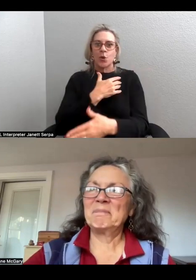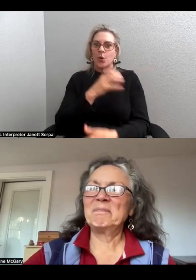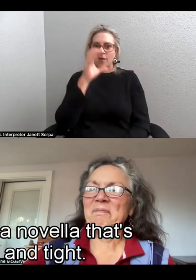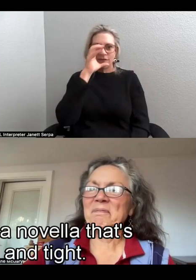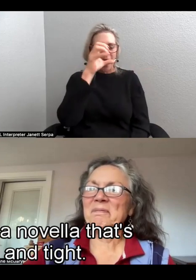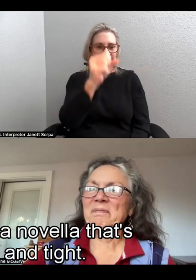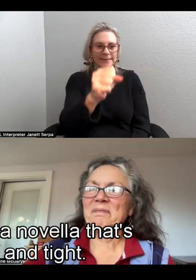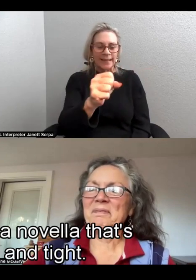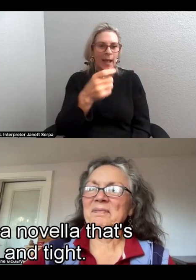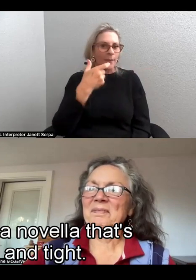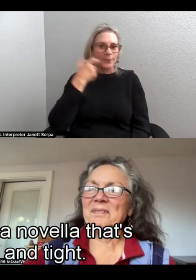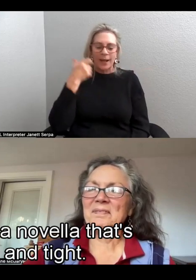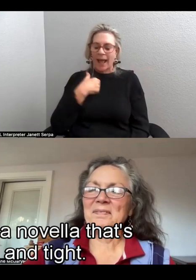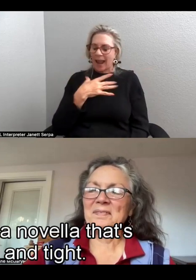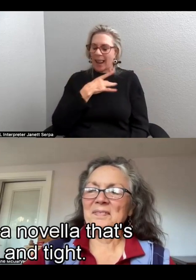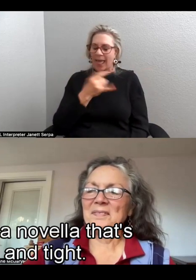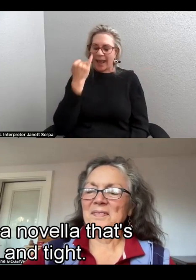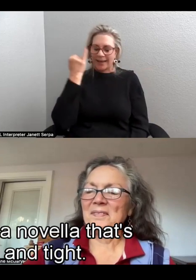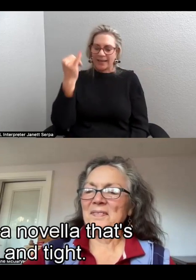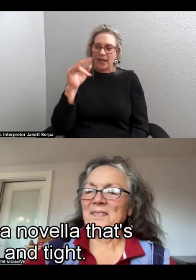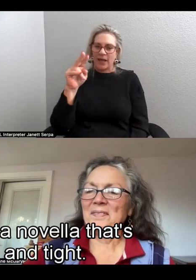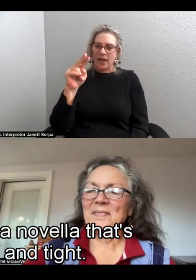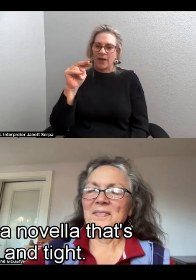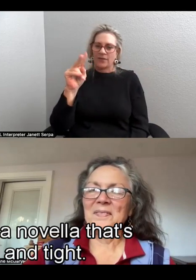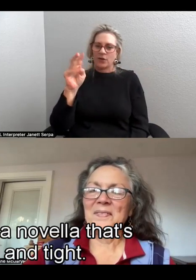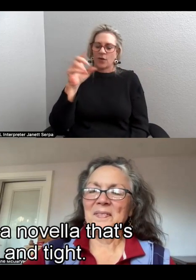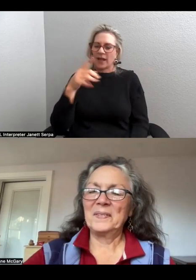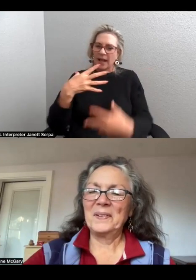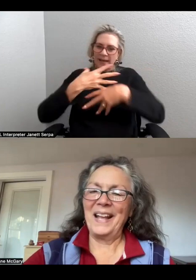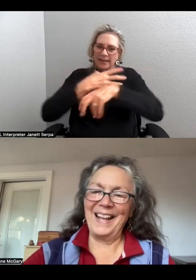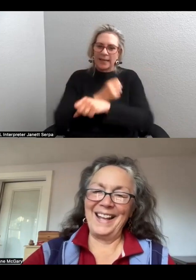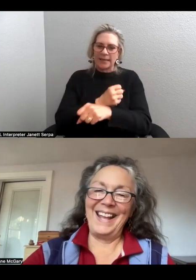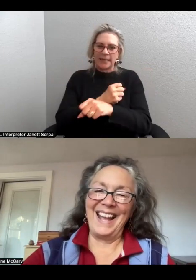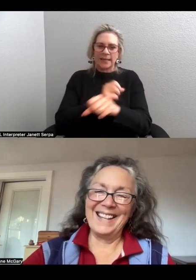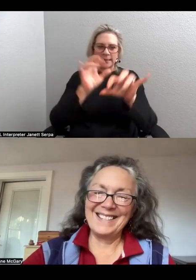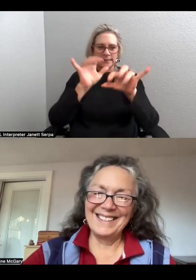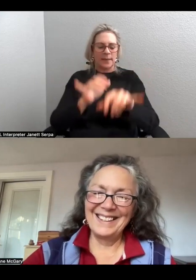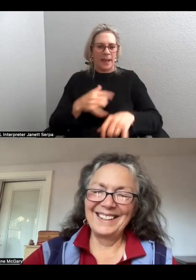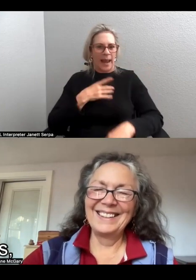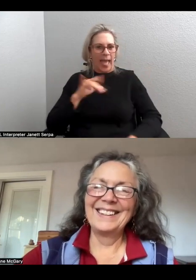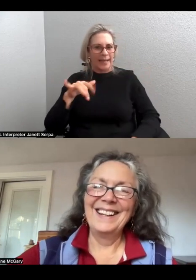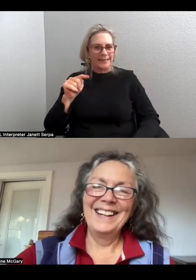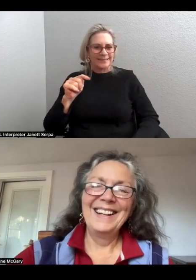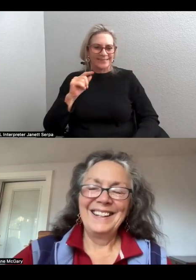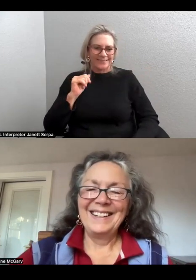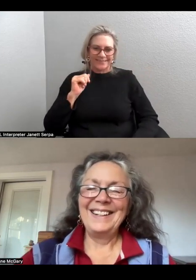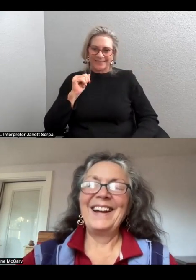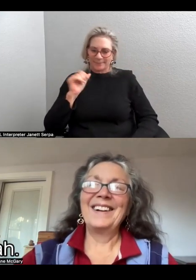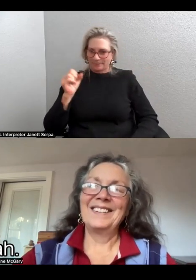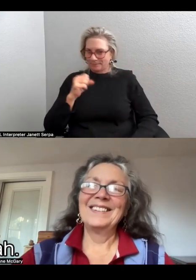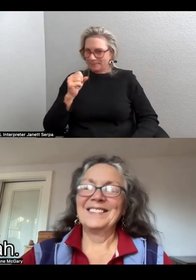I like the idea of a novella that's condensed and tight. Yeah.